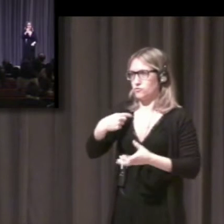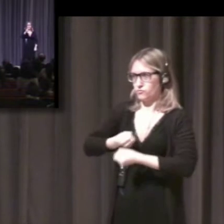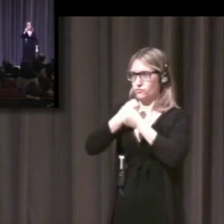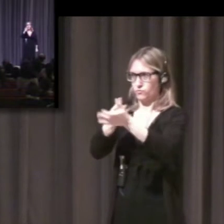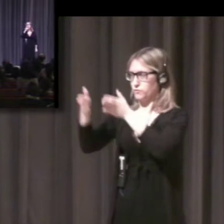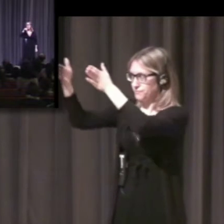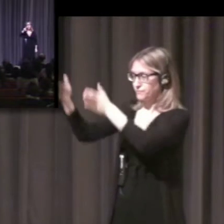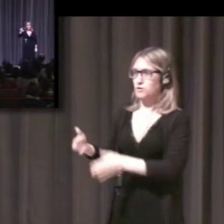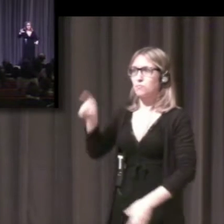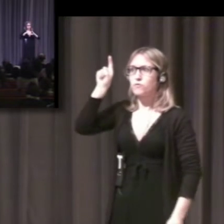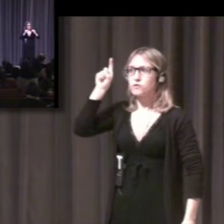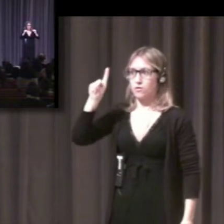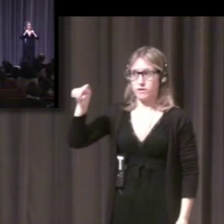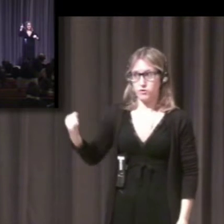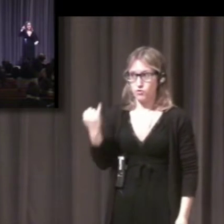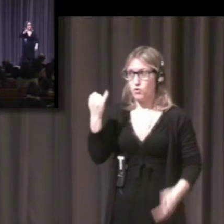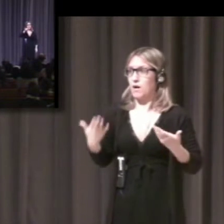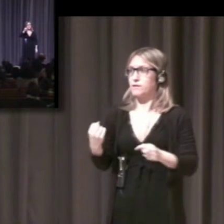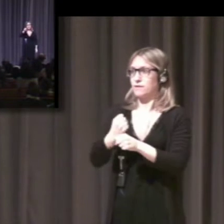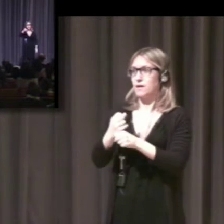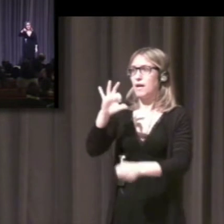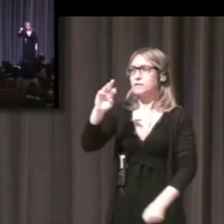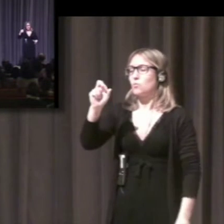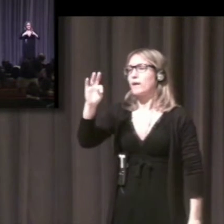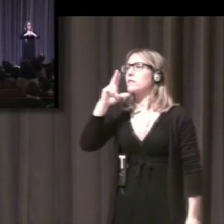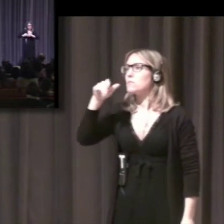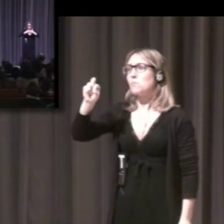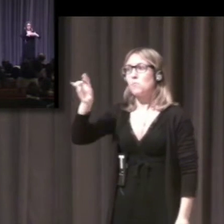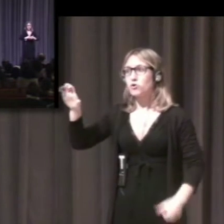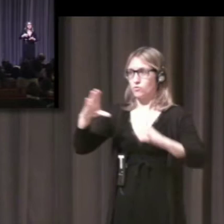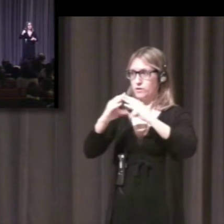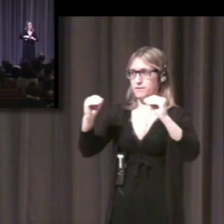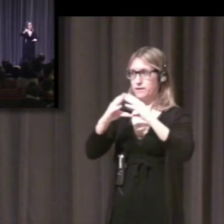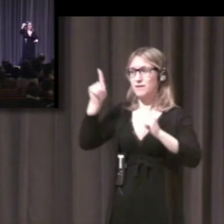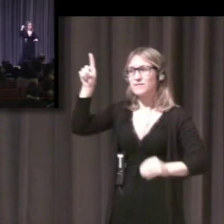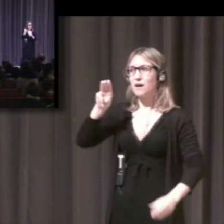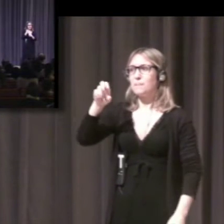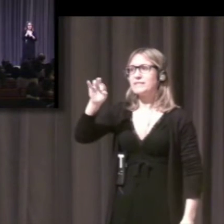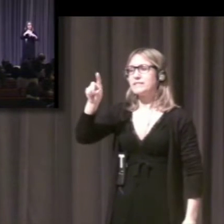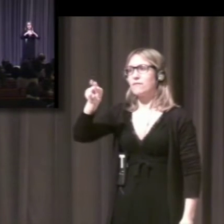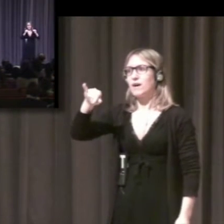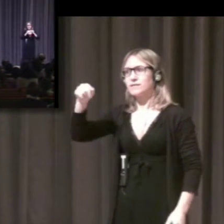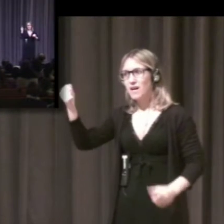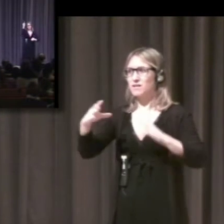to a number of top North American universities like Harvard, MIT or Georgetown, among others.